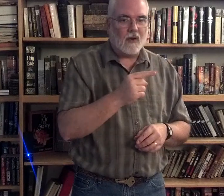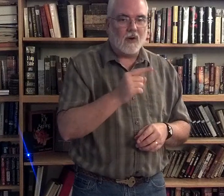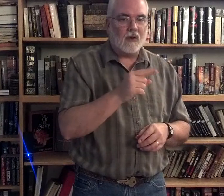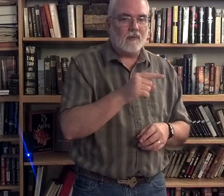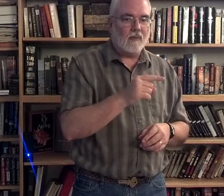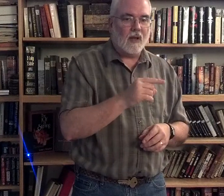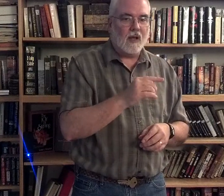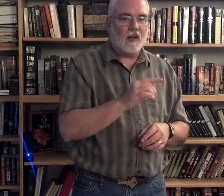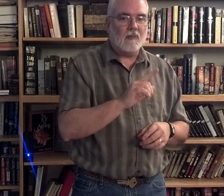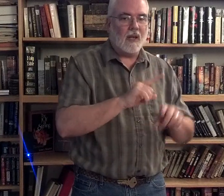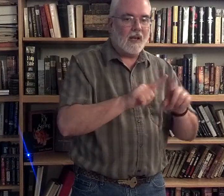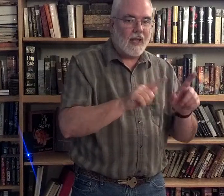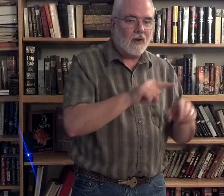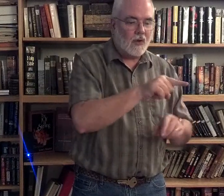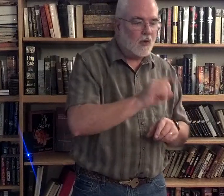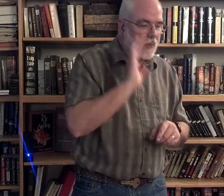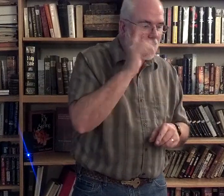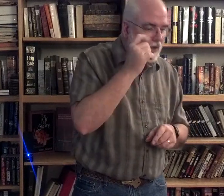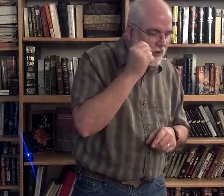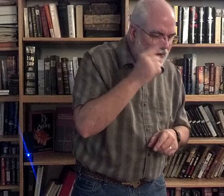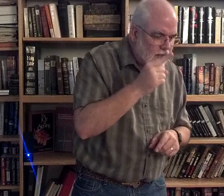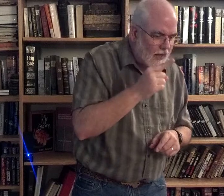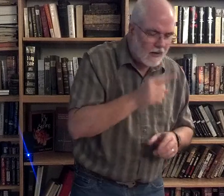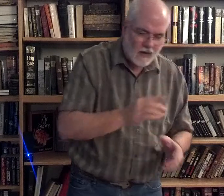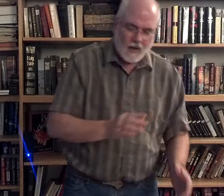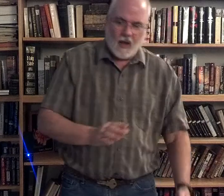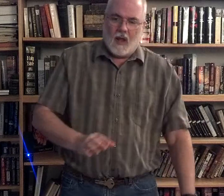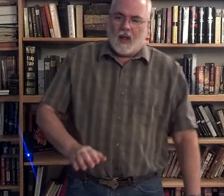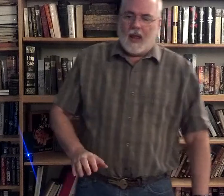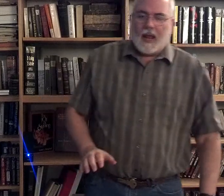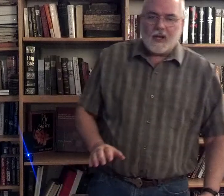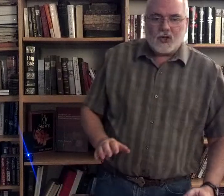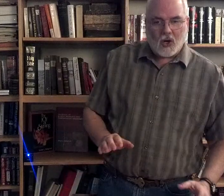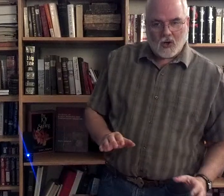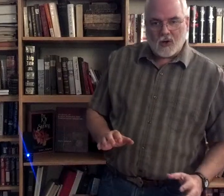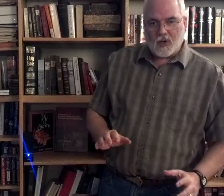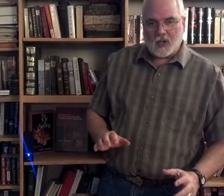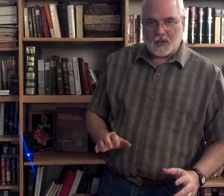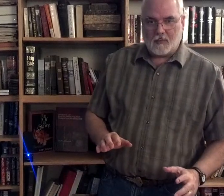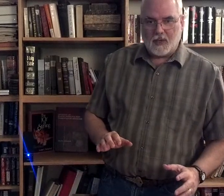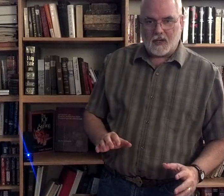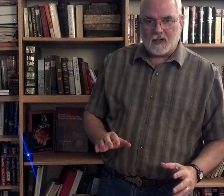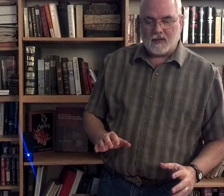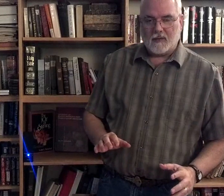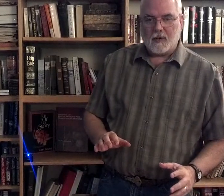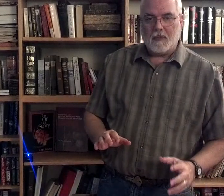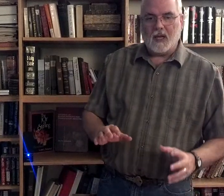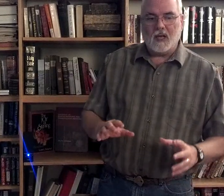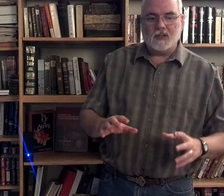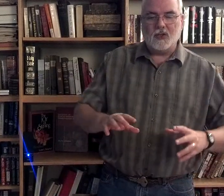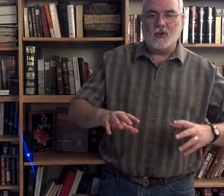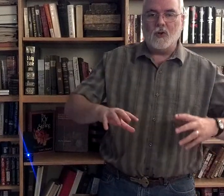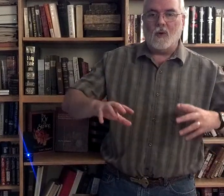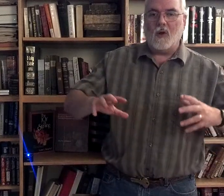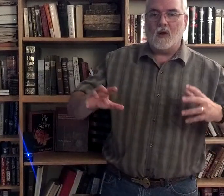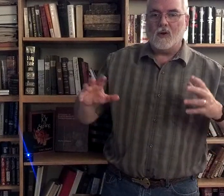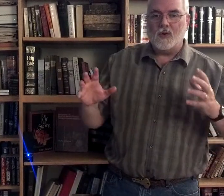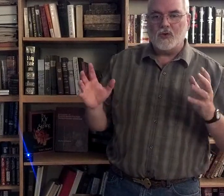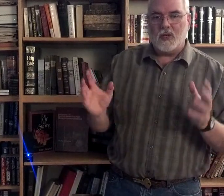or, uh, but later you will understand. Turn a little bit. Because, you're no longer Jesus,